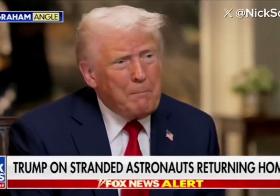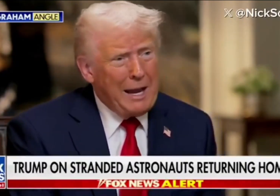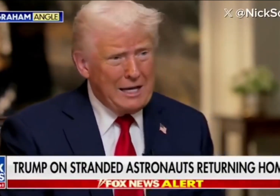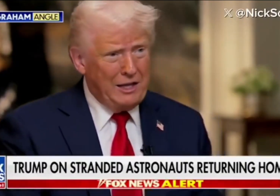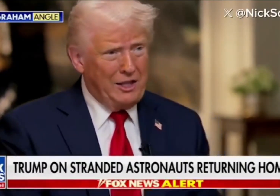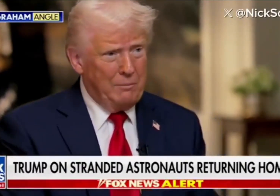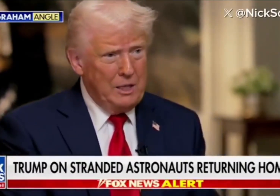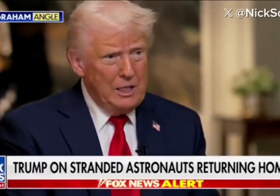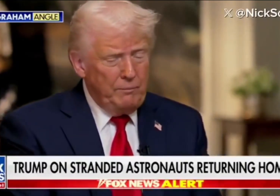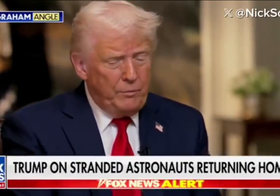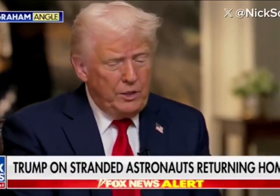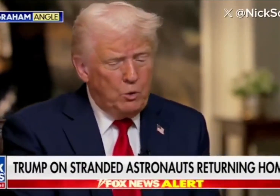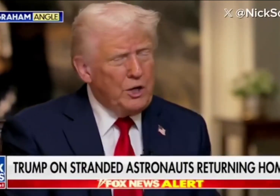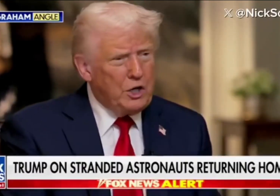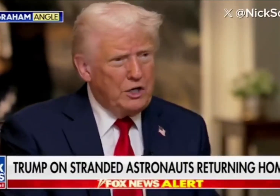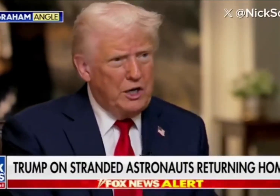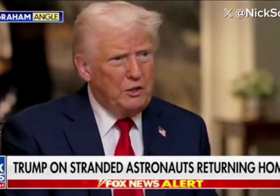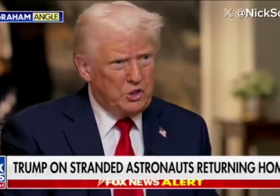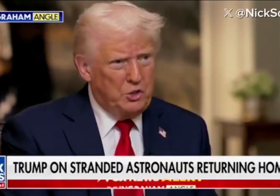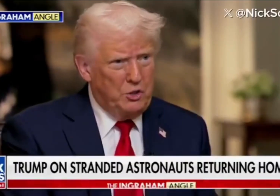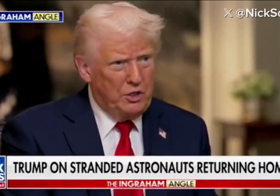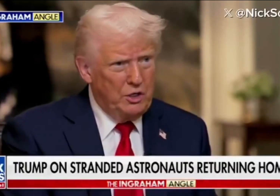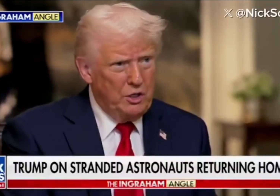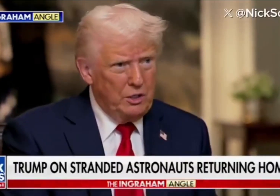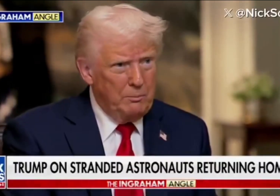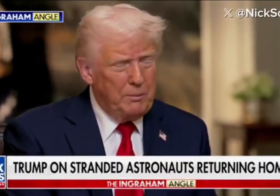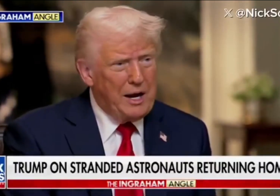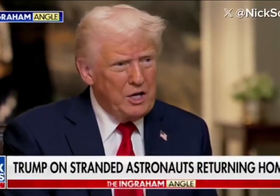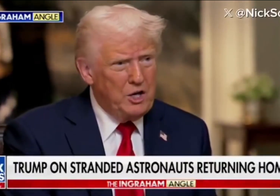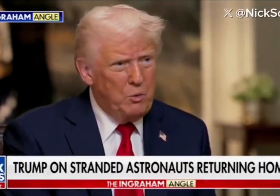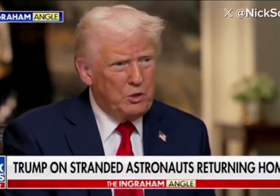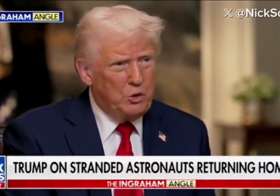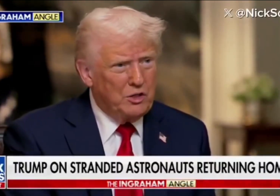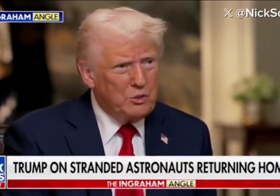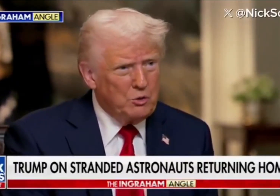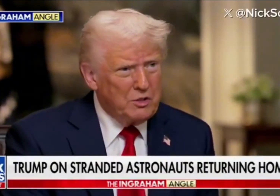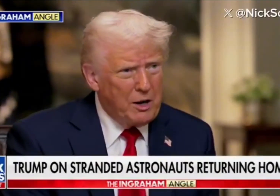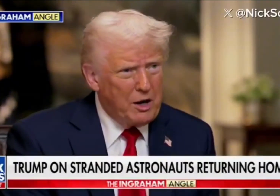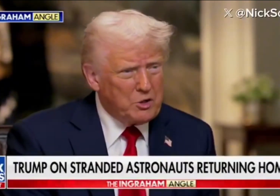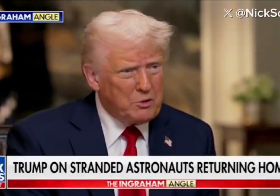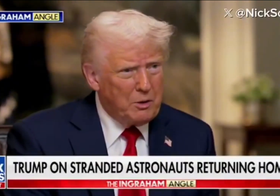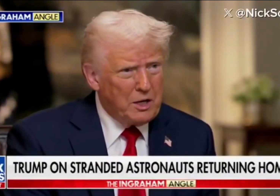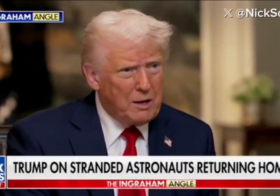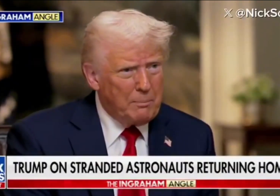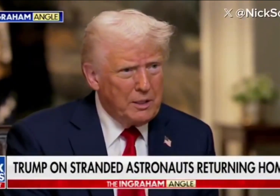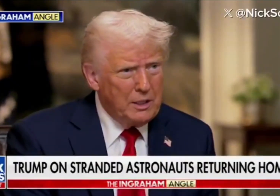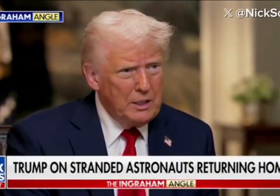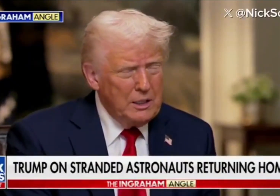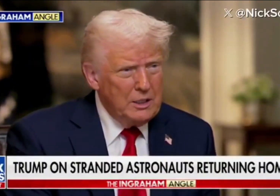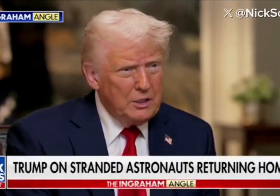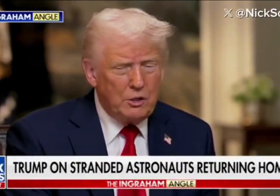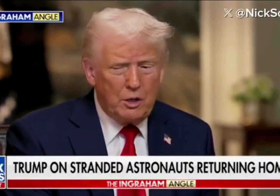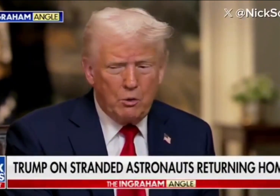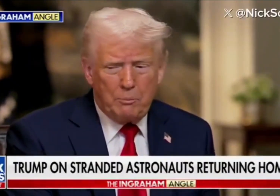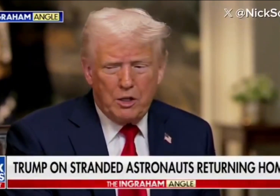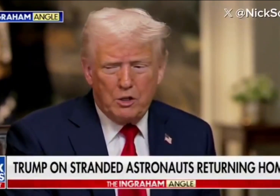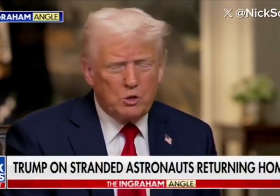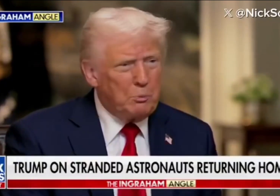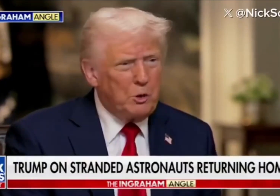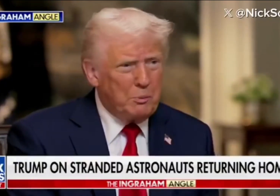abandoned them. You know, we could have done this sooner. But Biden didn't want to because he was embarrassed by what happened. So they were up there. They were supposed to